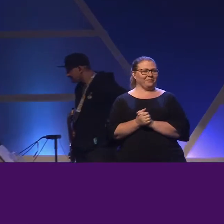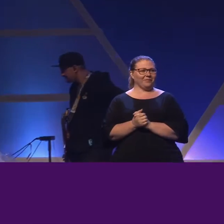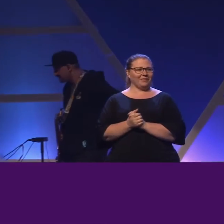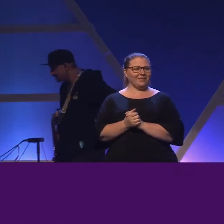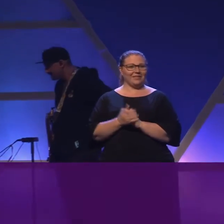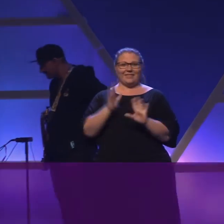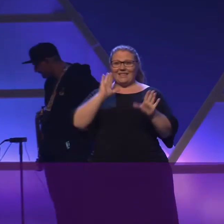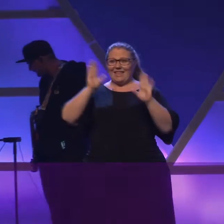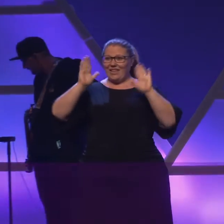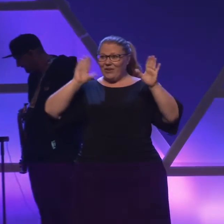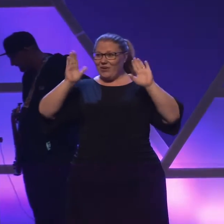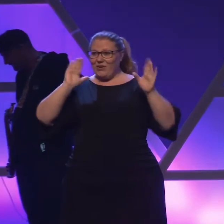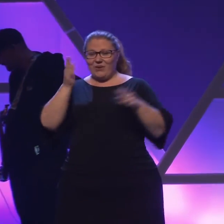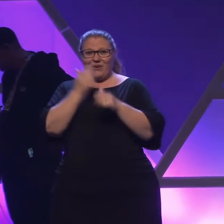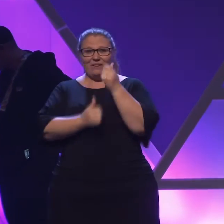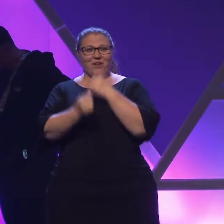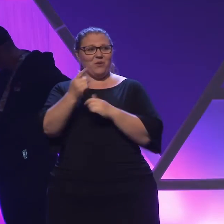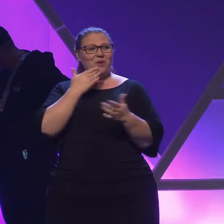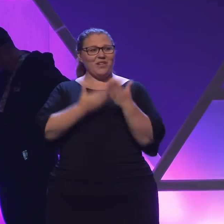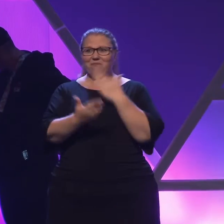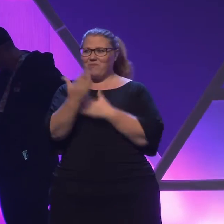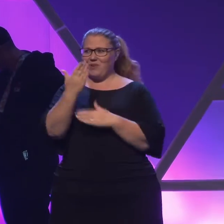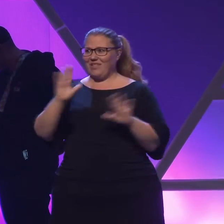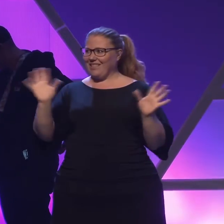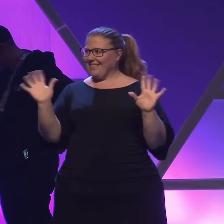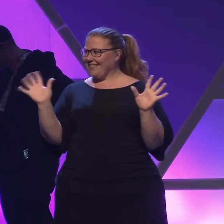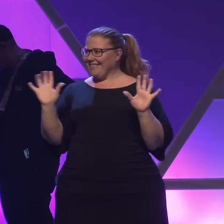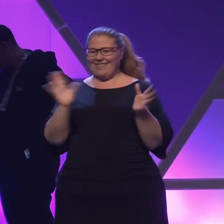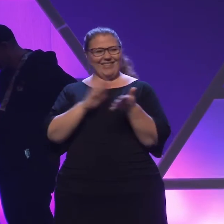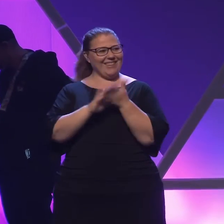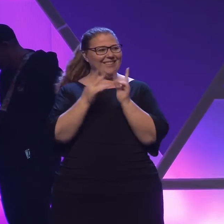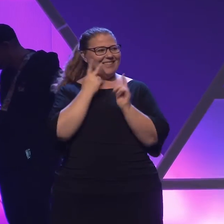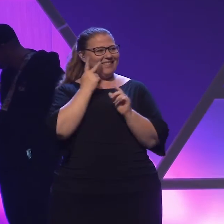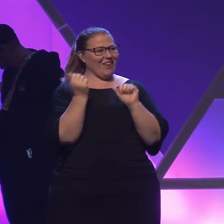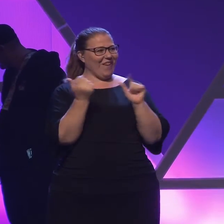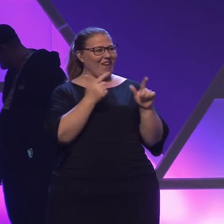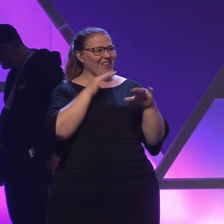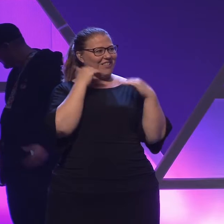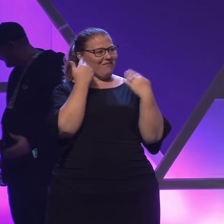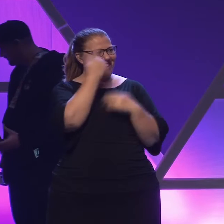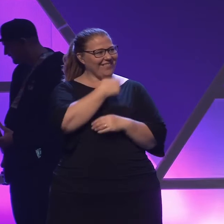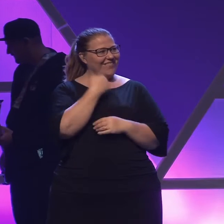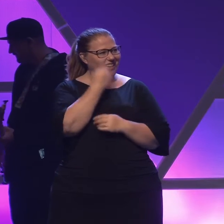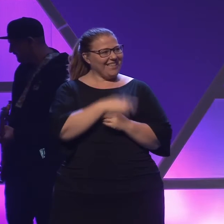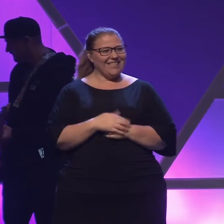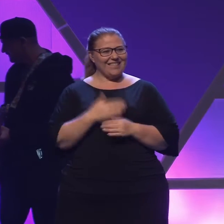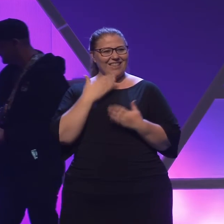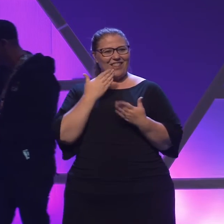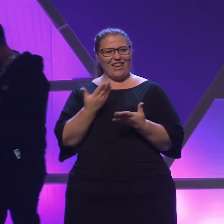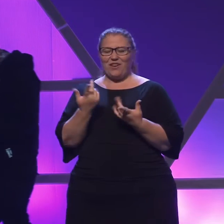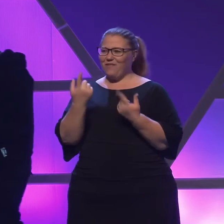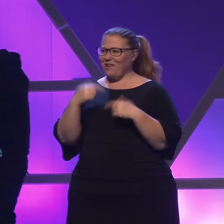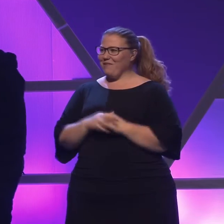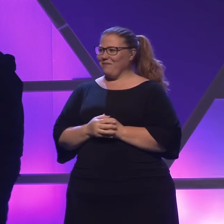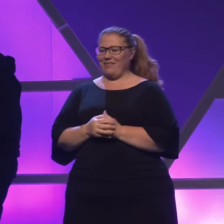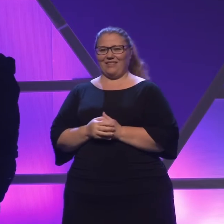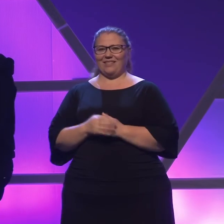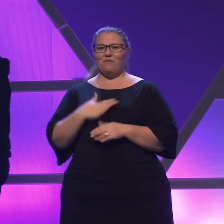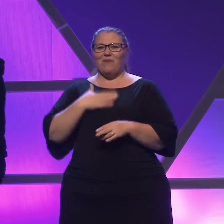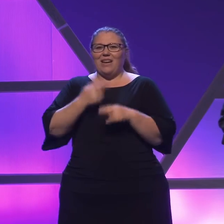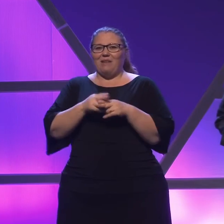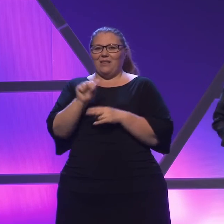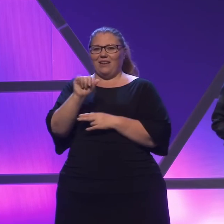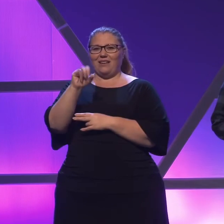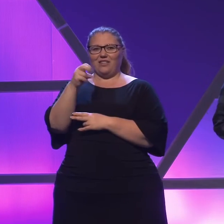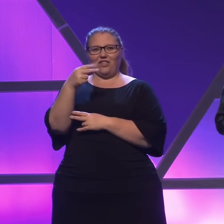Well, hello. Hello, everyone. Good morning. Nice to see all your smiling faces. Thank you for being here. My name